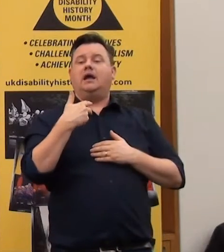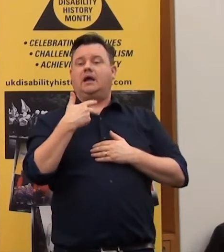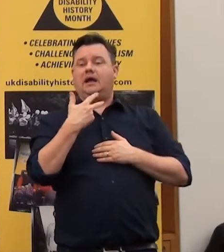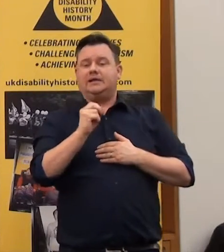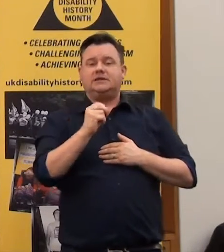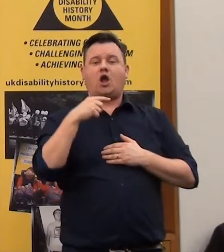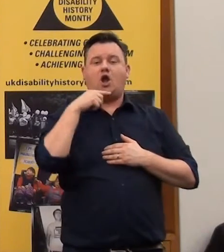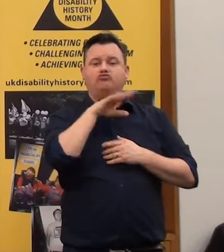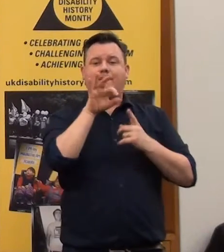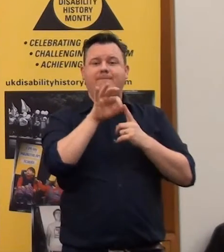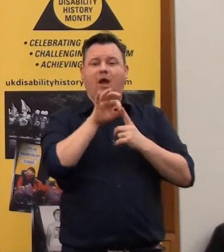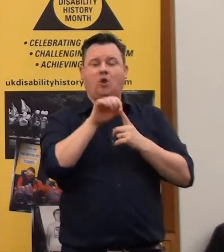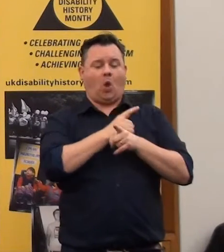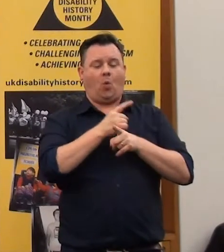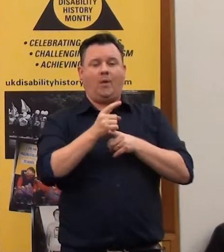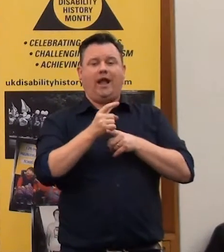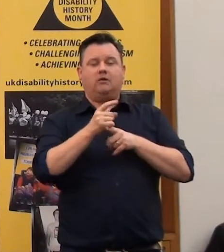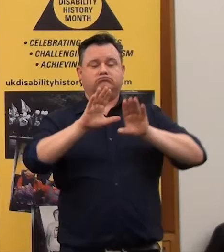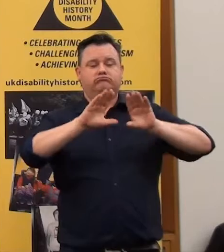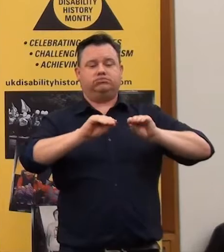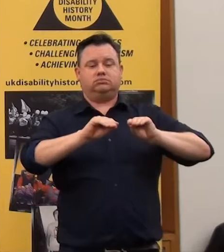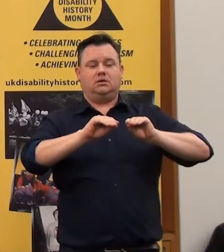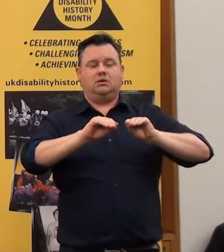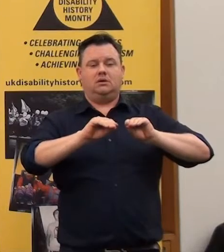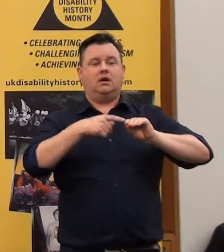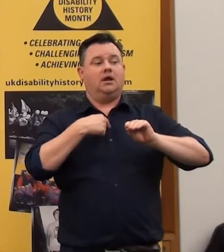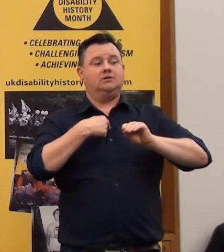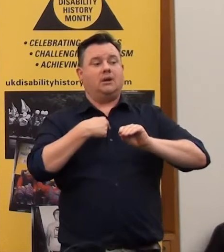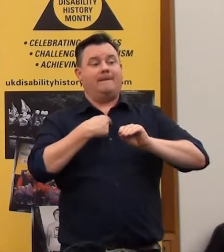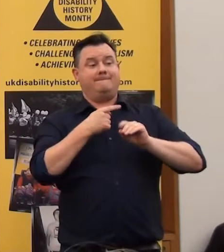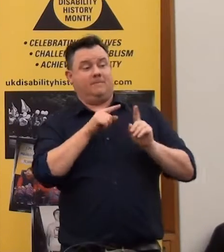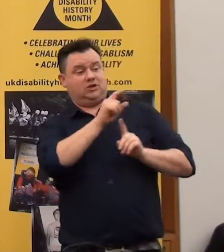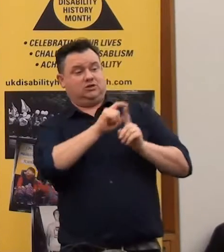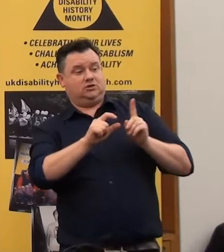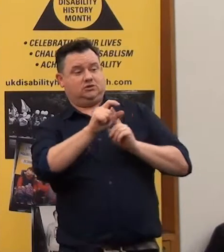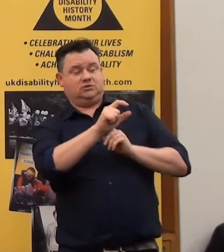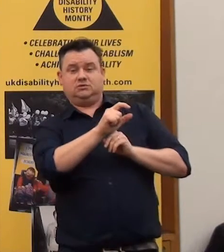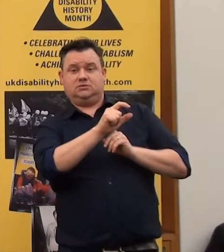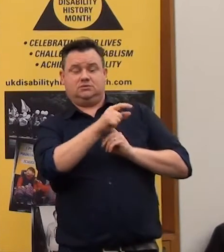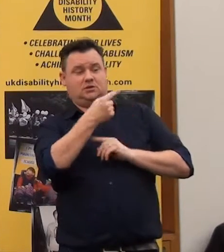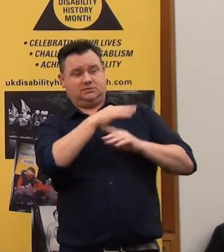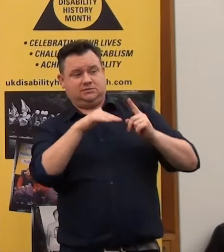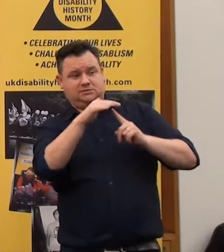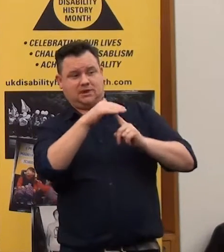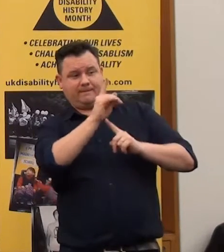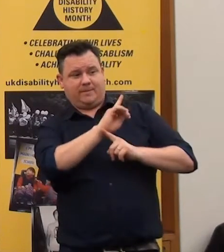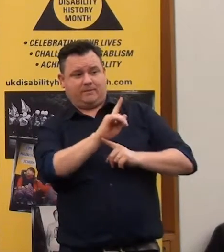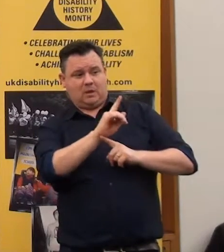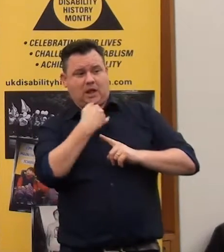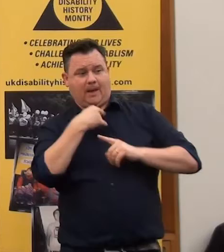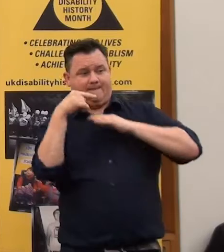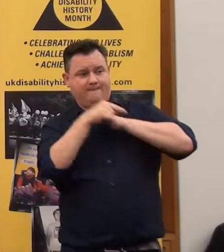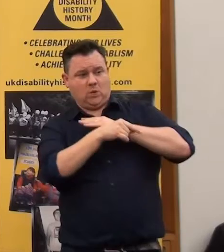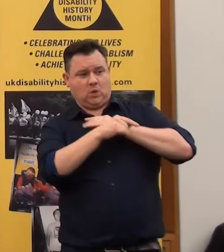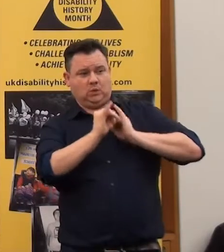week. Some of the most, some of the most challenged within our society and some of the most, well, poor,